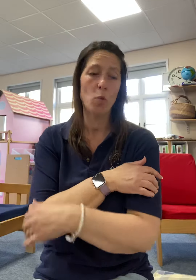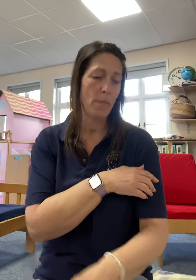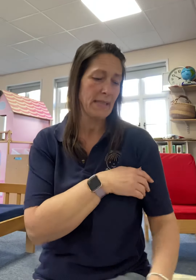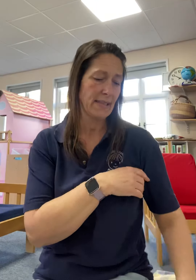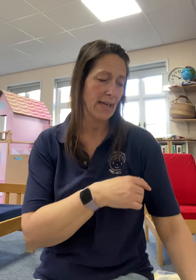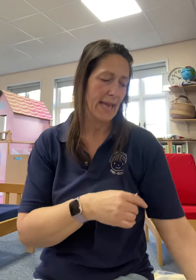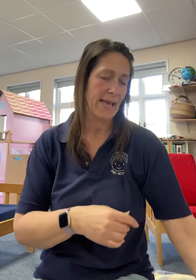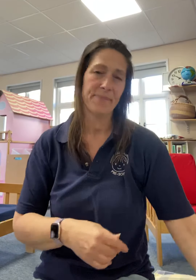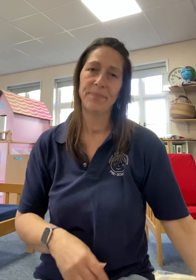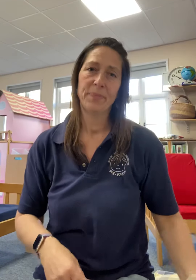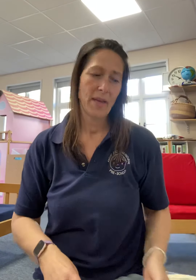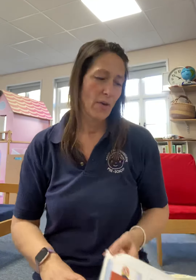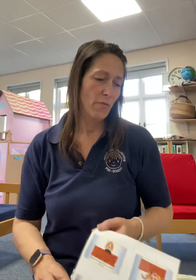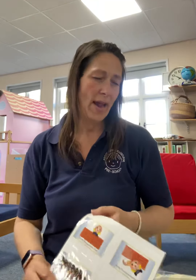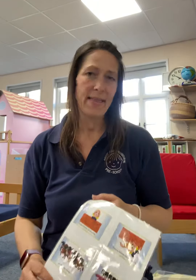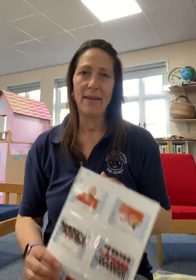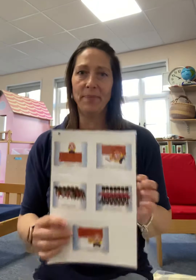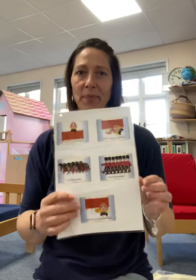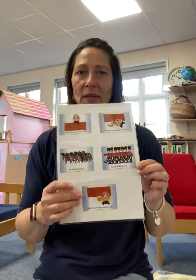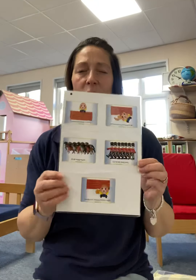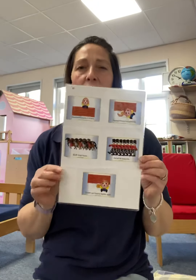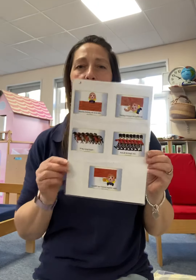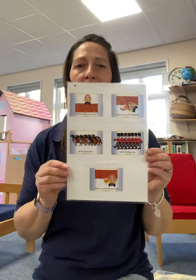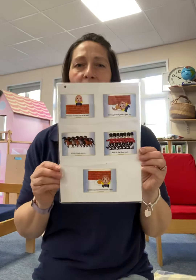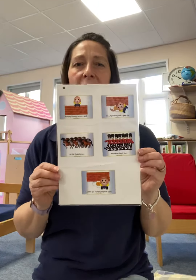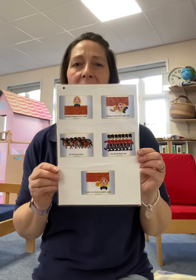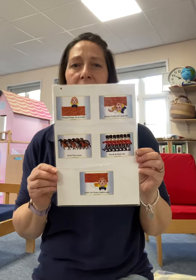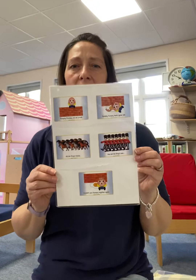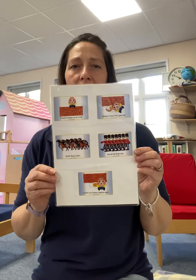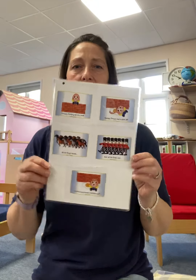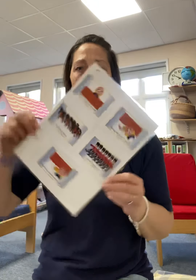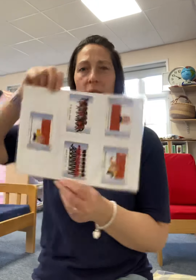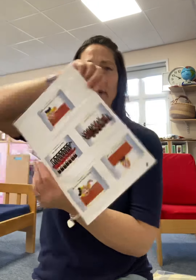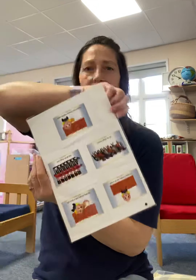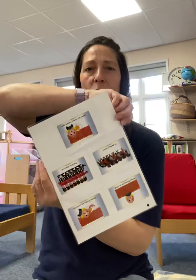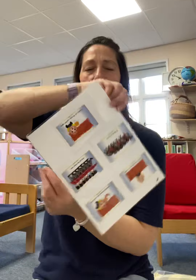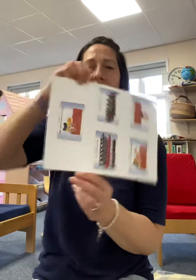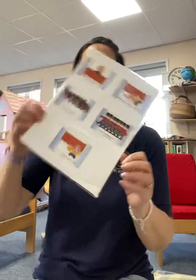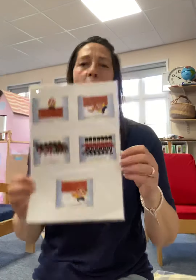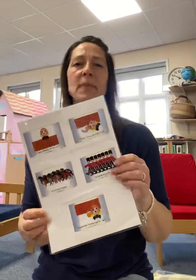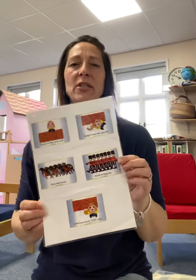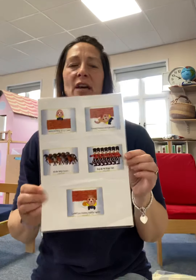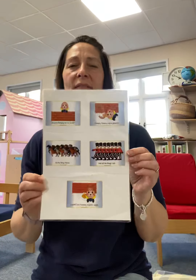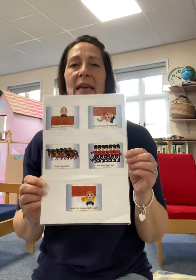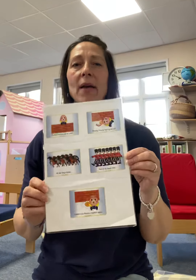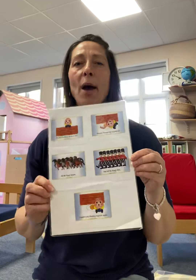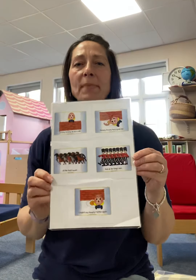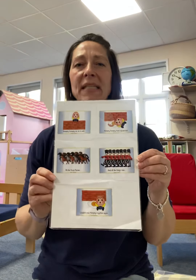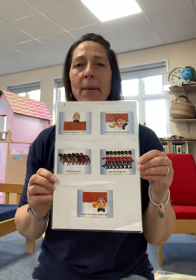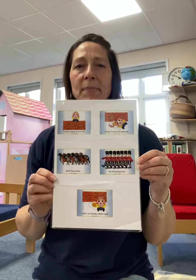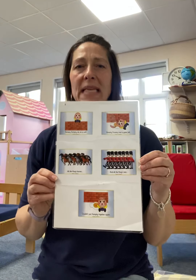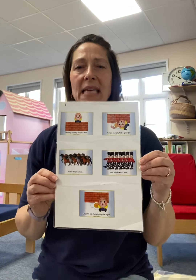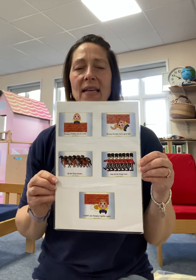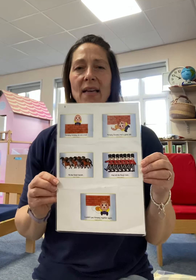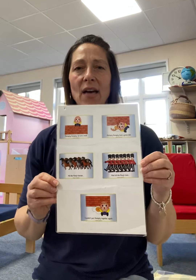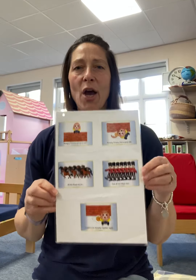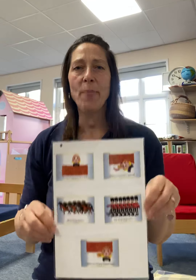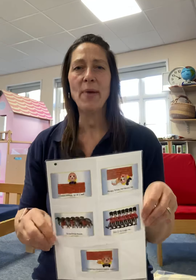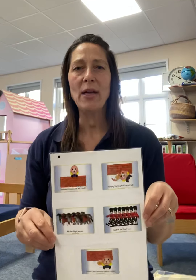warm and sunny. Right then. Song number three. Oh, he's all a bit obsy-turvy. Humpty Dumpty. I hope you had